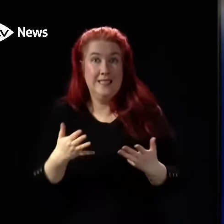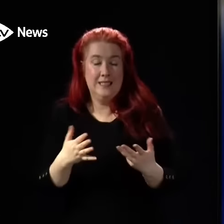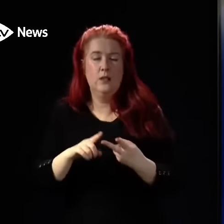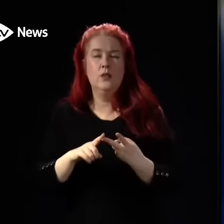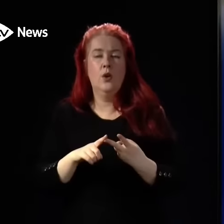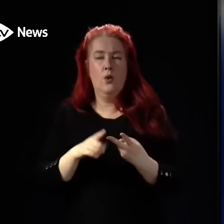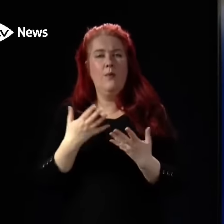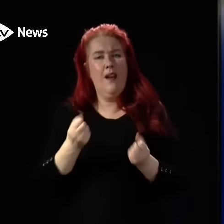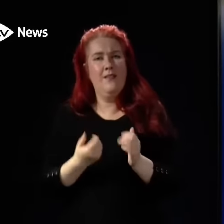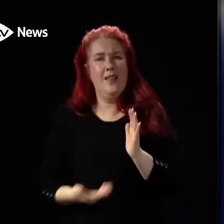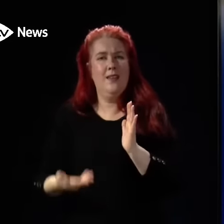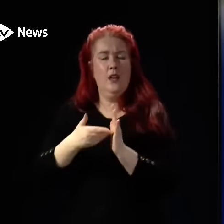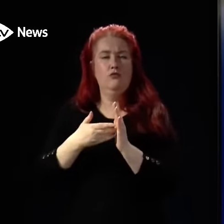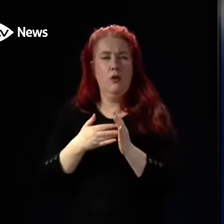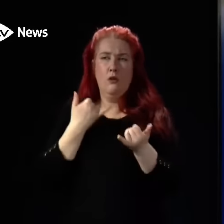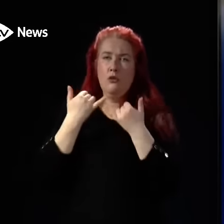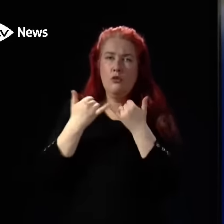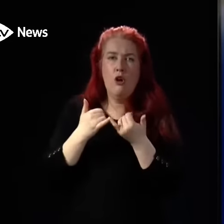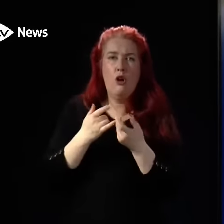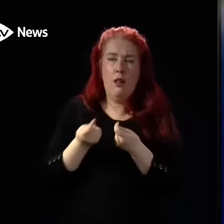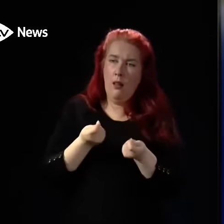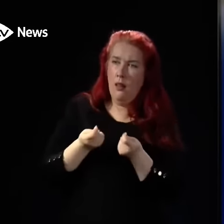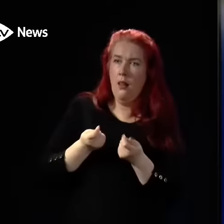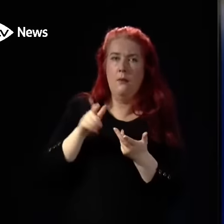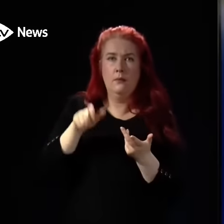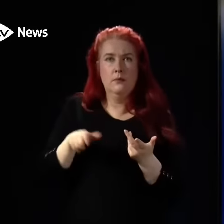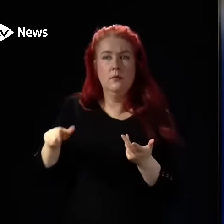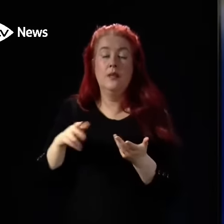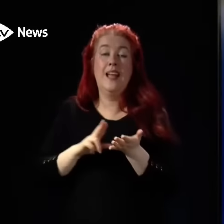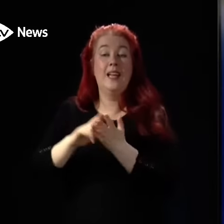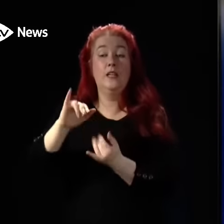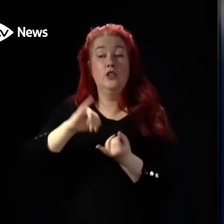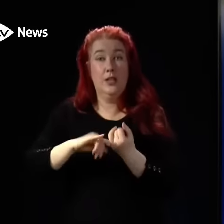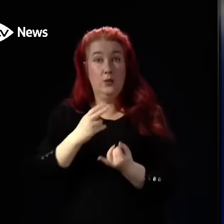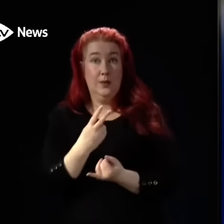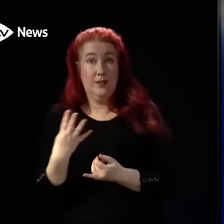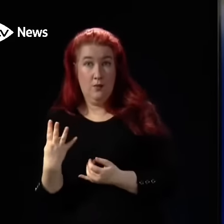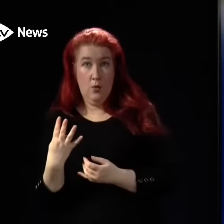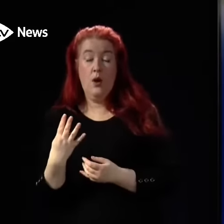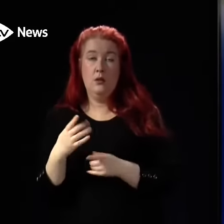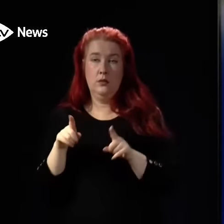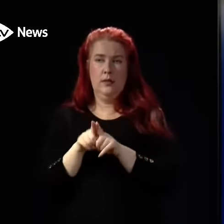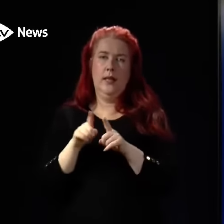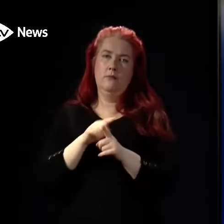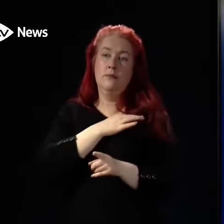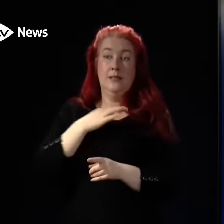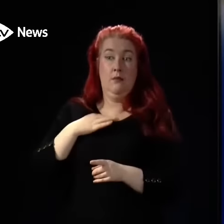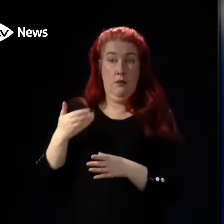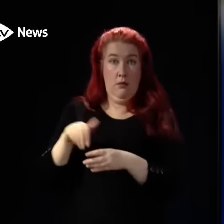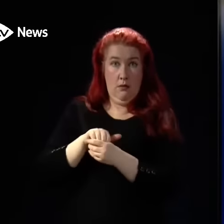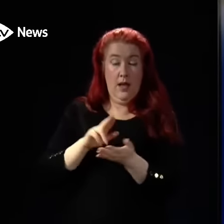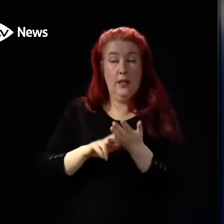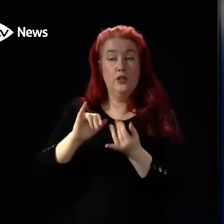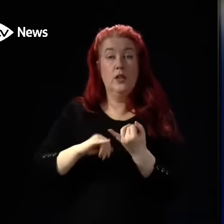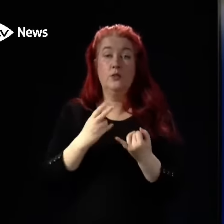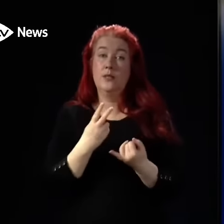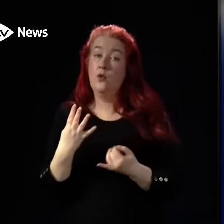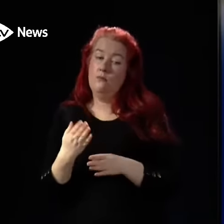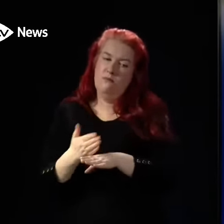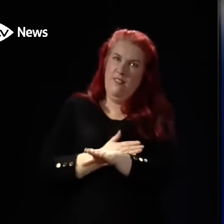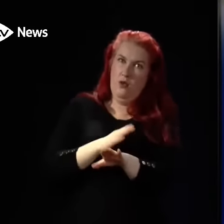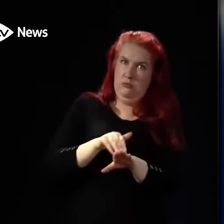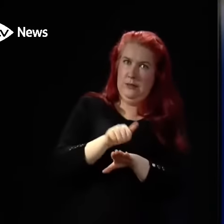additional call handlers and clinicians were recruited to NHS 24 before the festive period. I can confirm that NHS